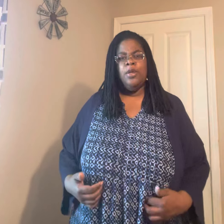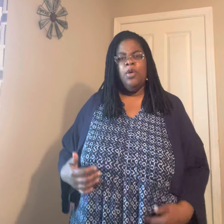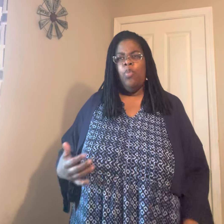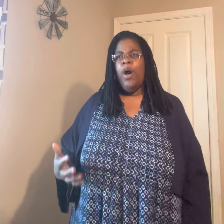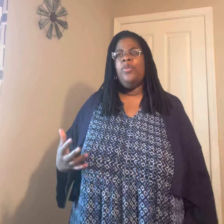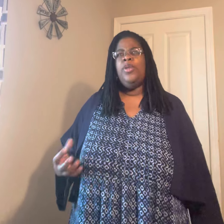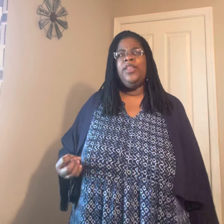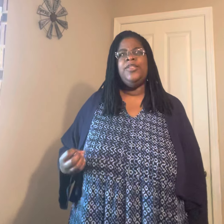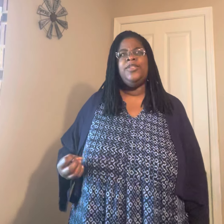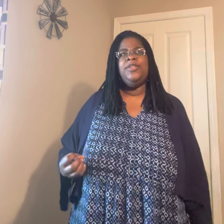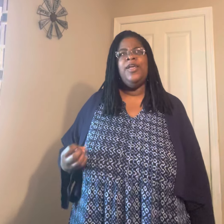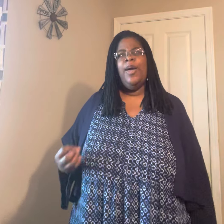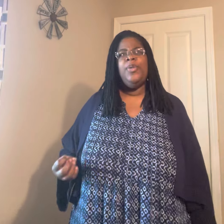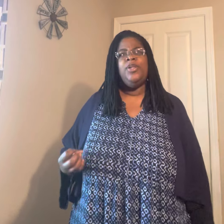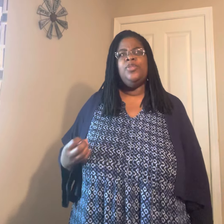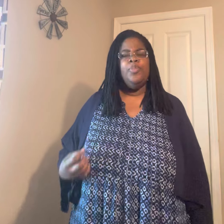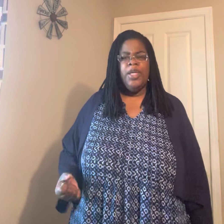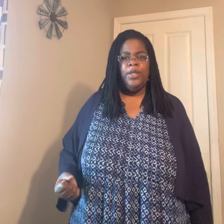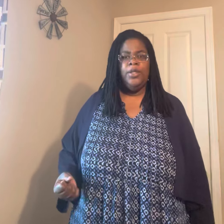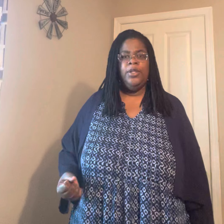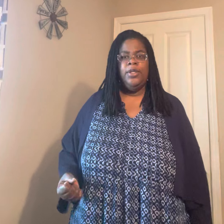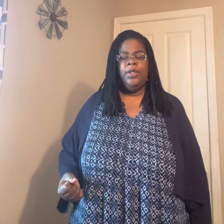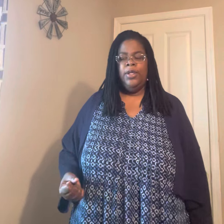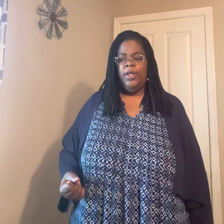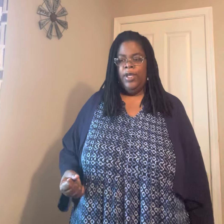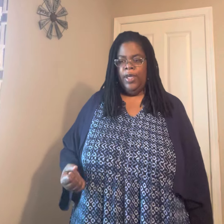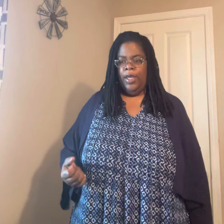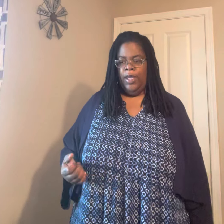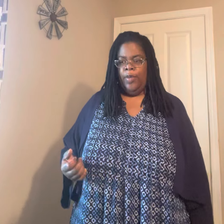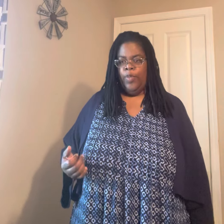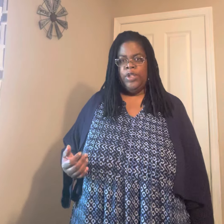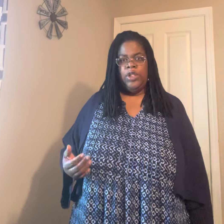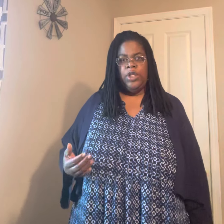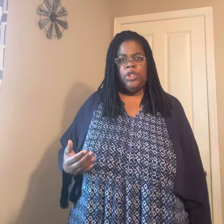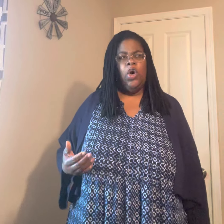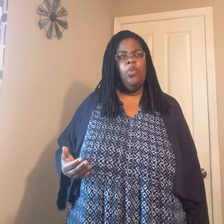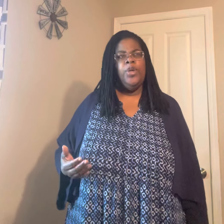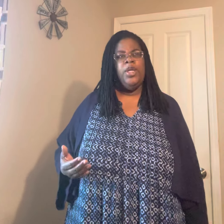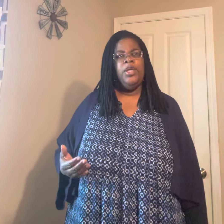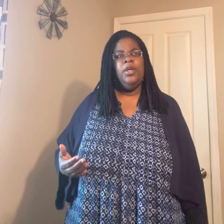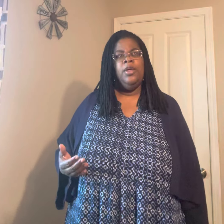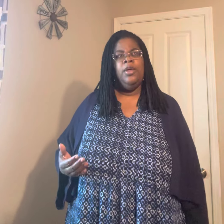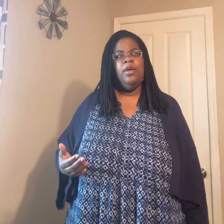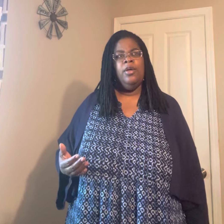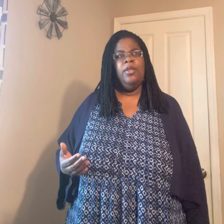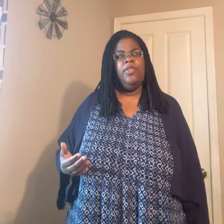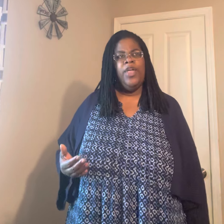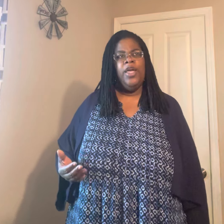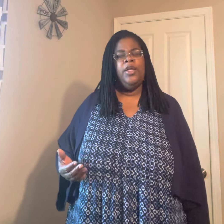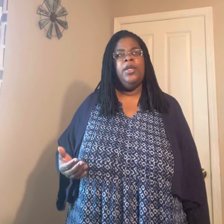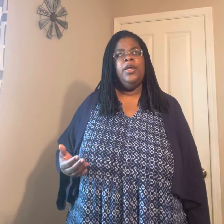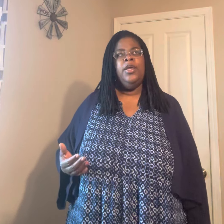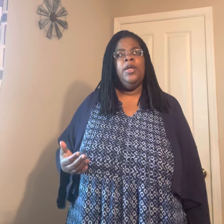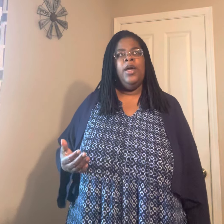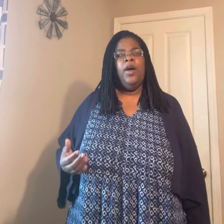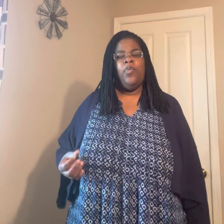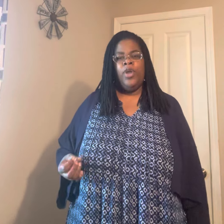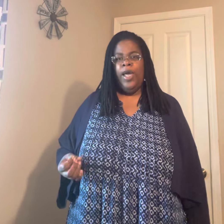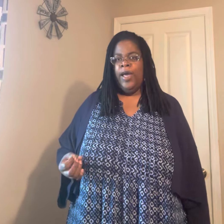Why you let this happen to me? And when she told me that I realized